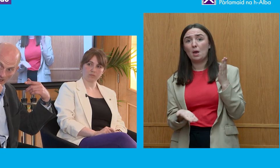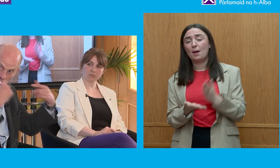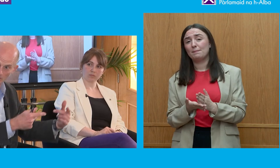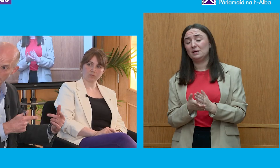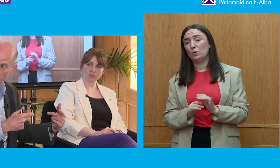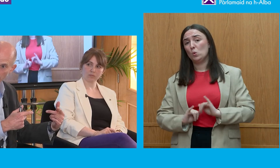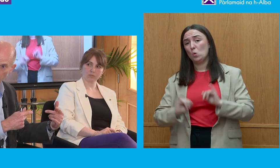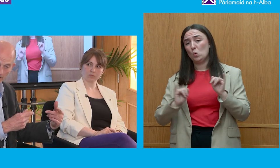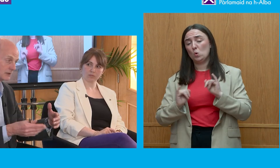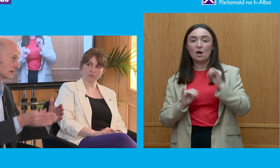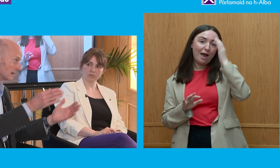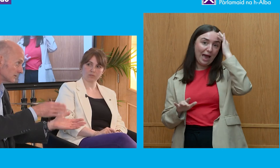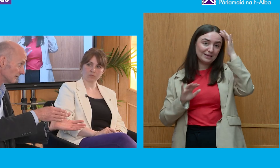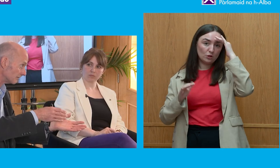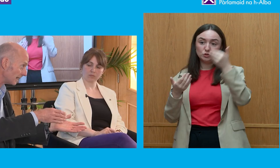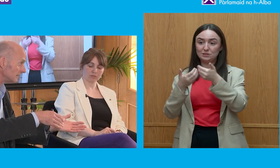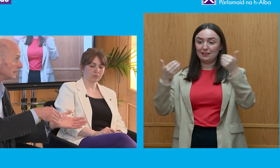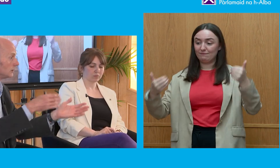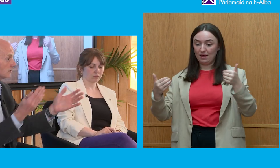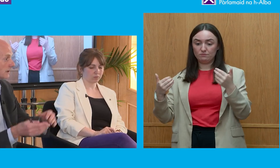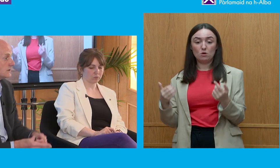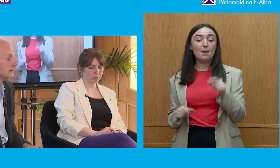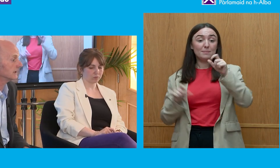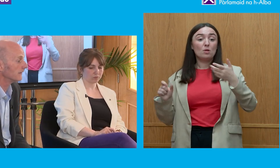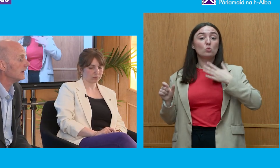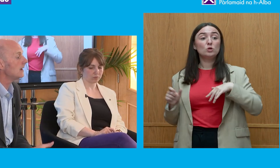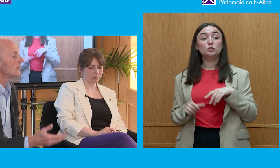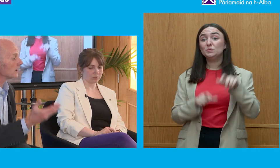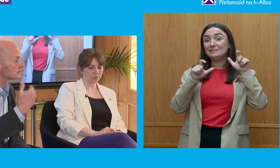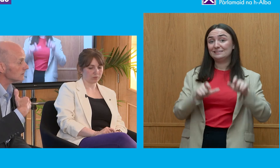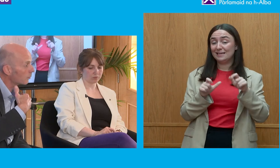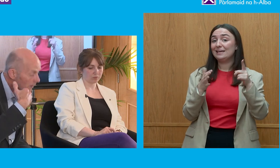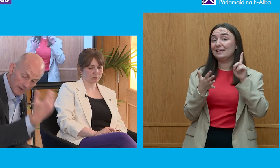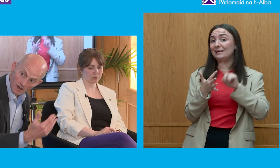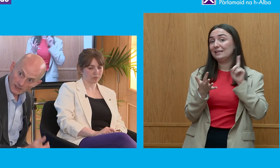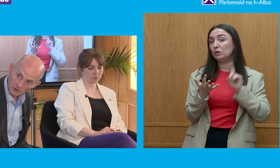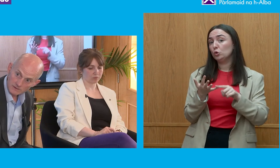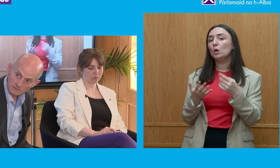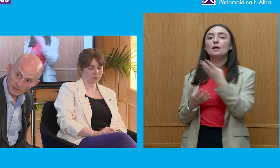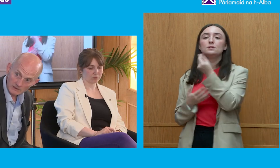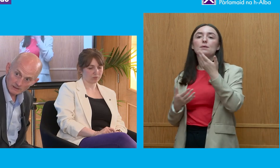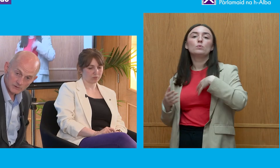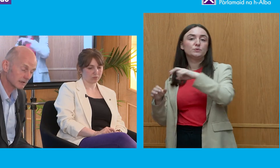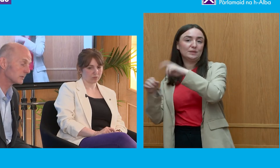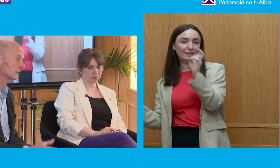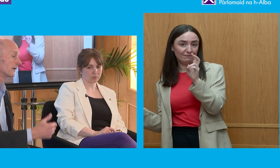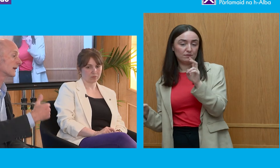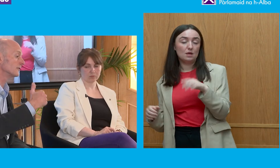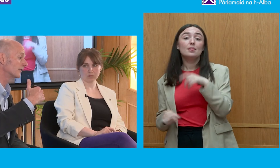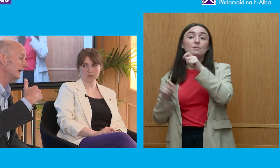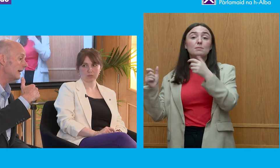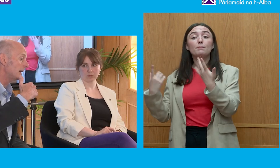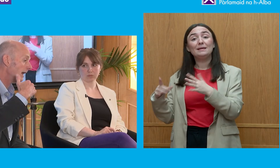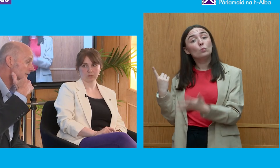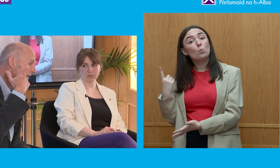ideological divide between those who wanted to remain in the EU and those who didn't those who won the argument because they persuaded people's